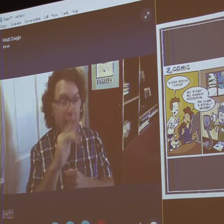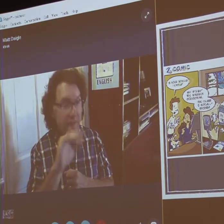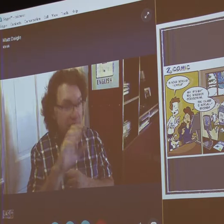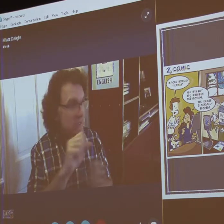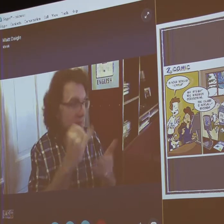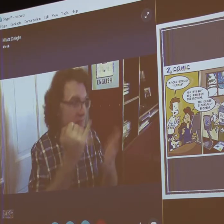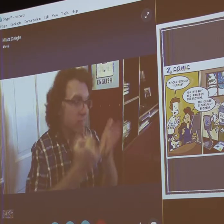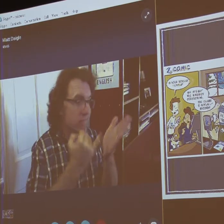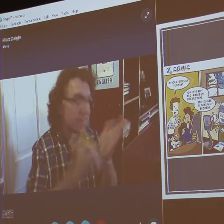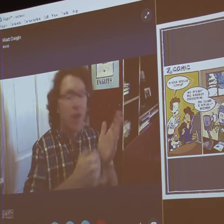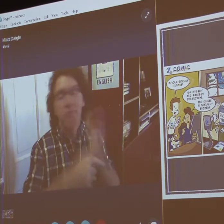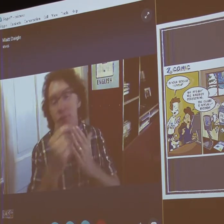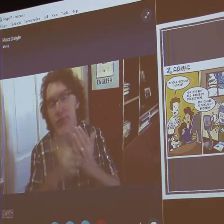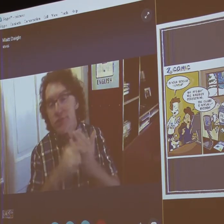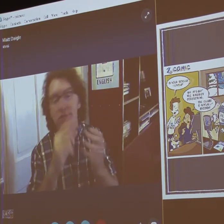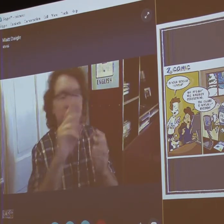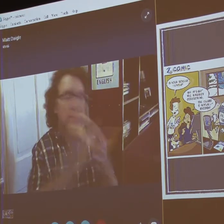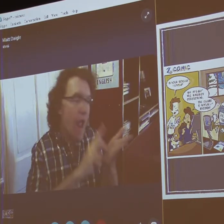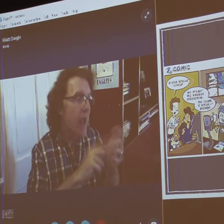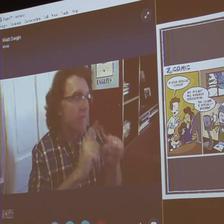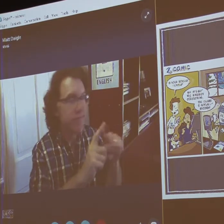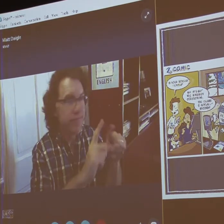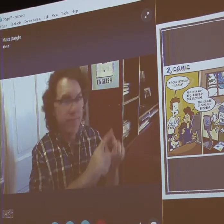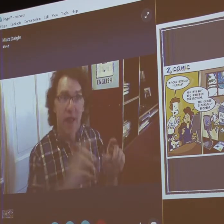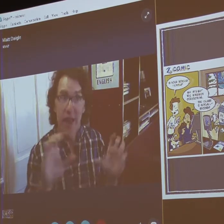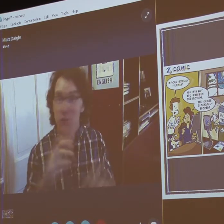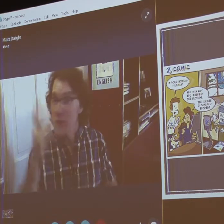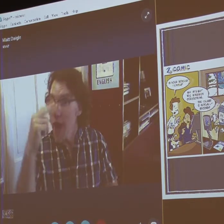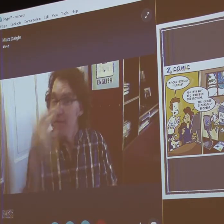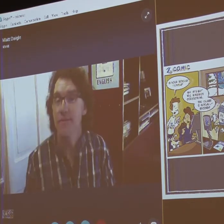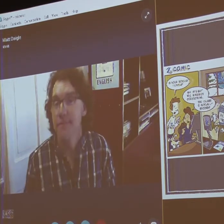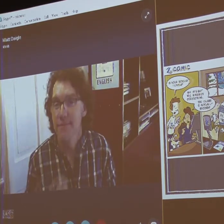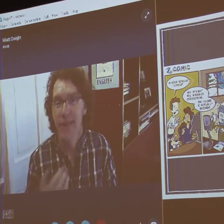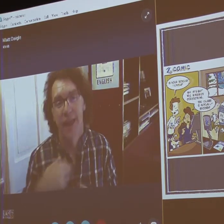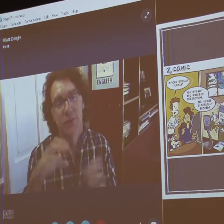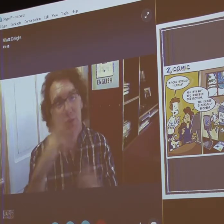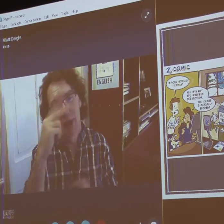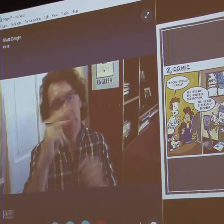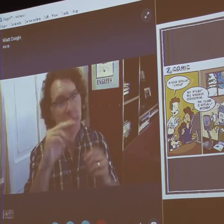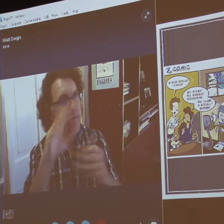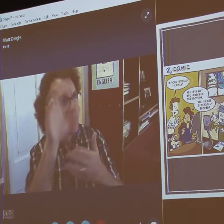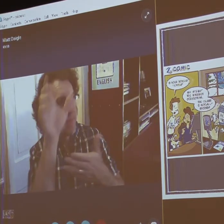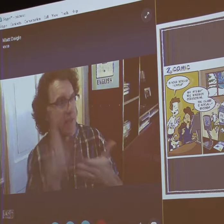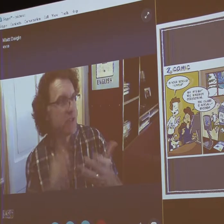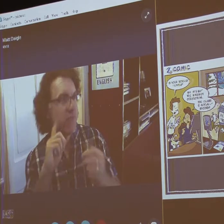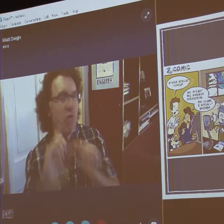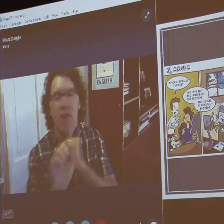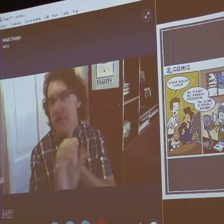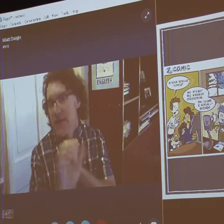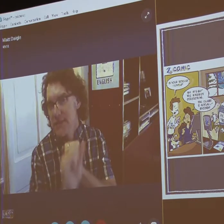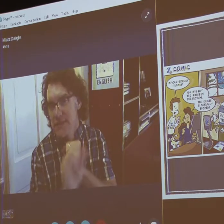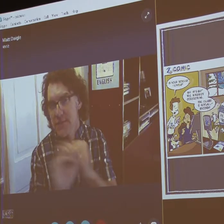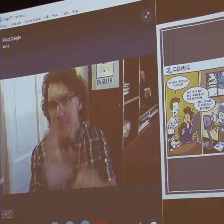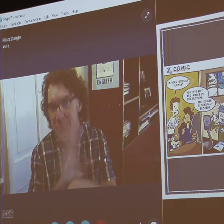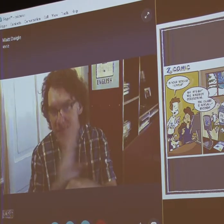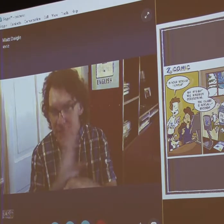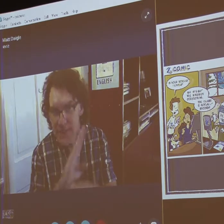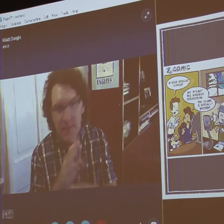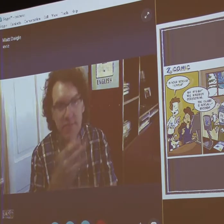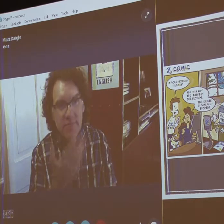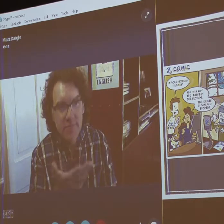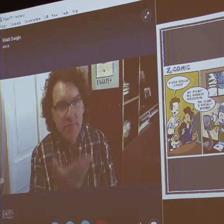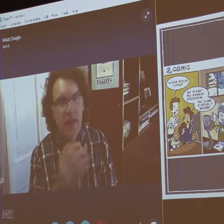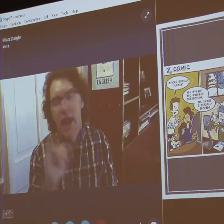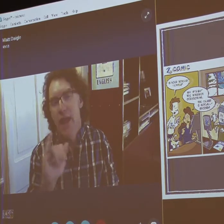Not only did I do logos and graphic designs, brochures, all kinds of print work. But I also did